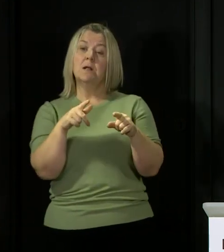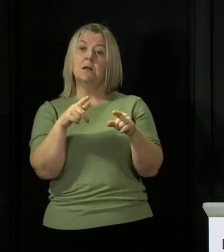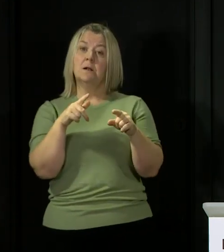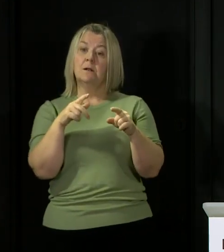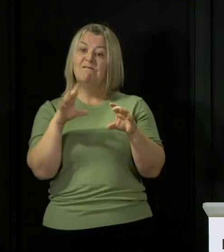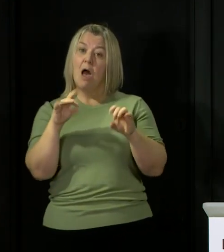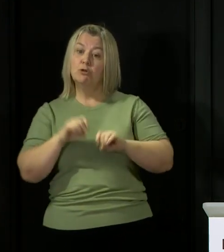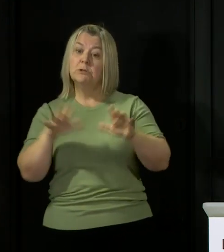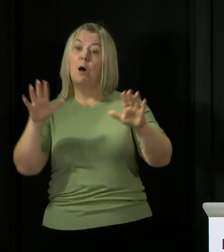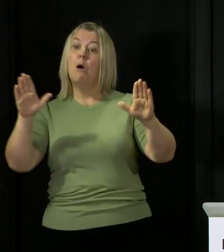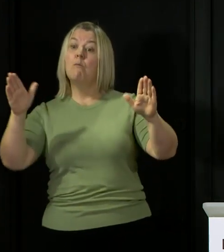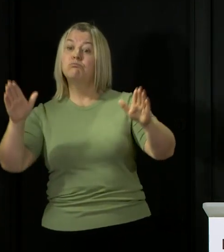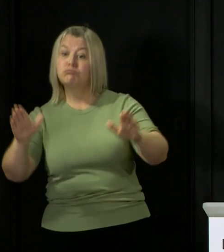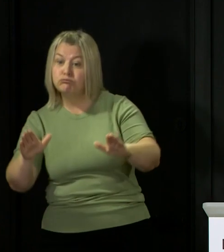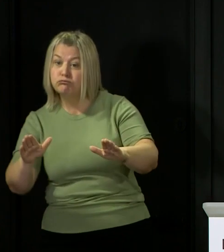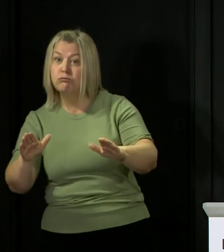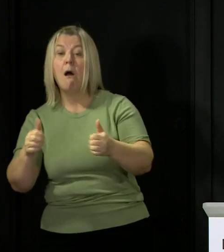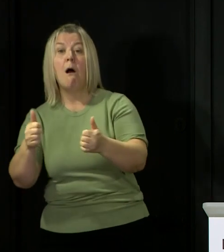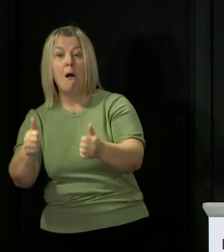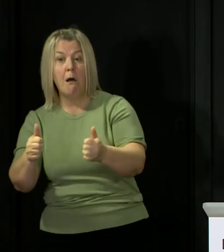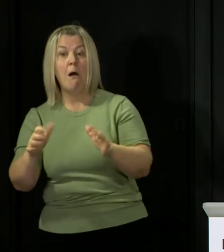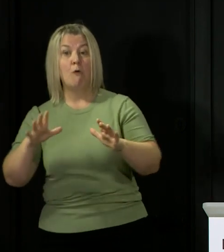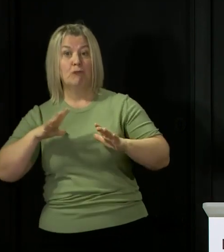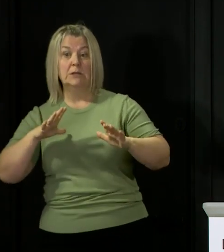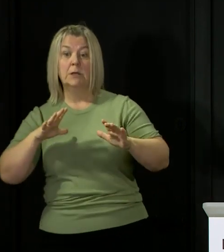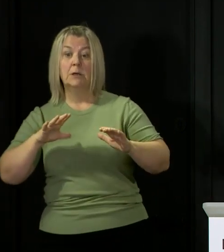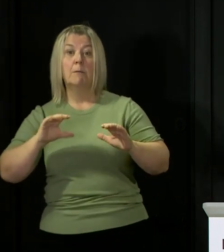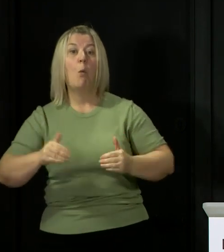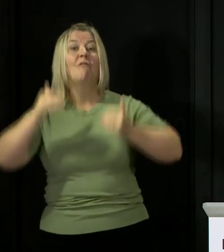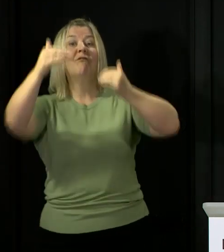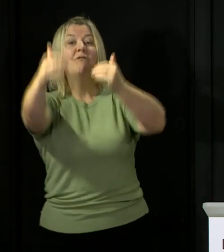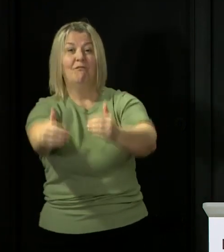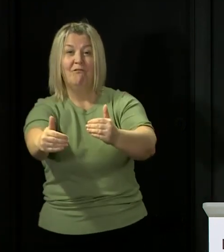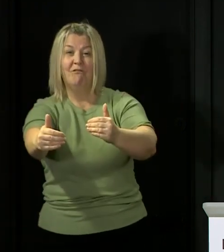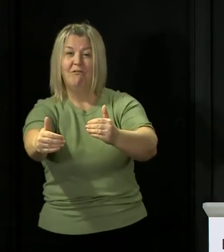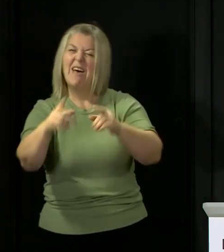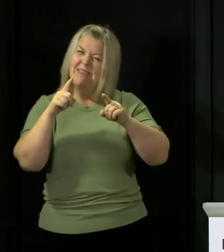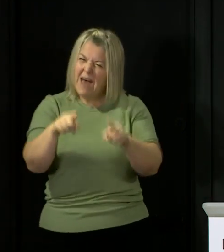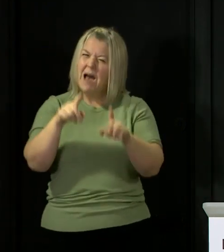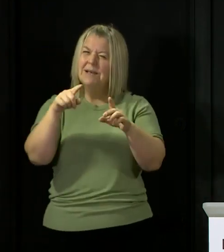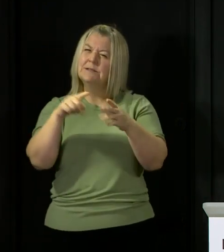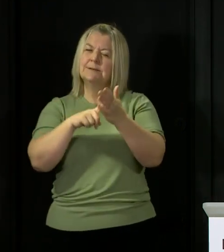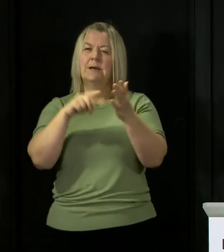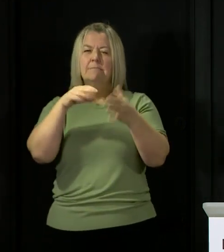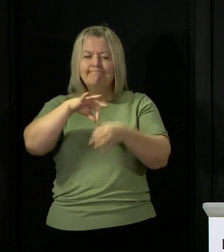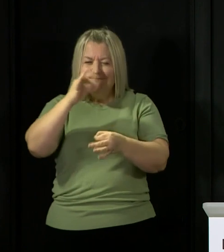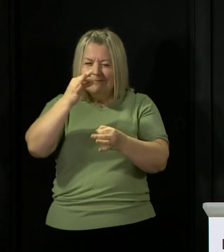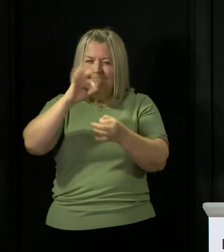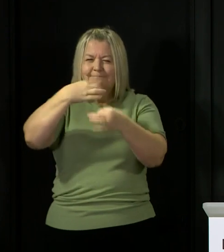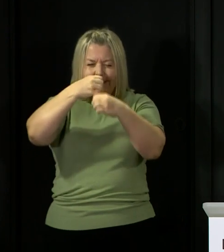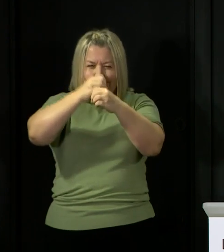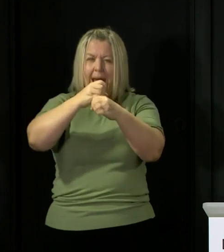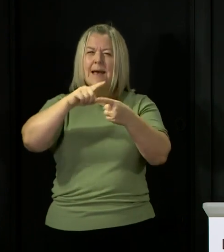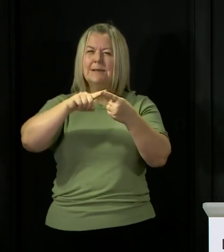to start moving into the next phase and that is called the test trace isolate approach